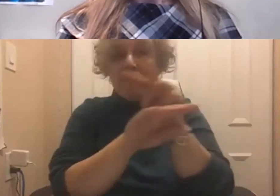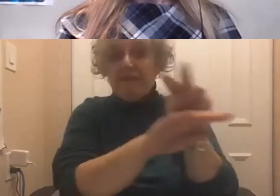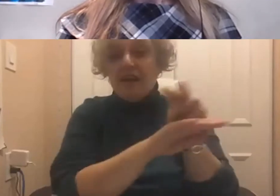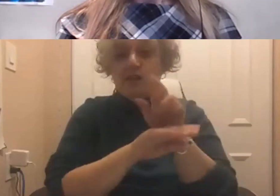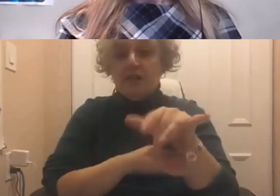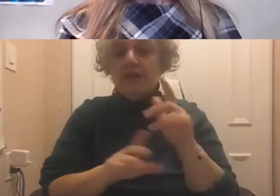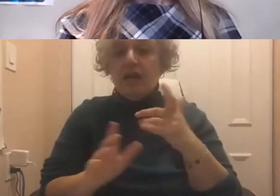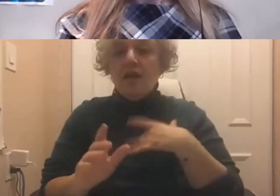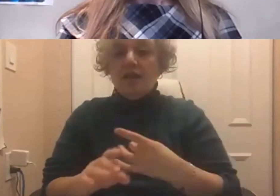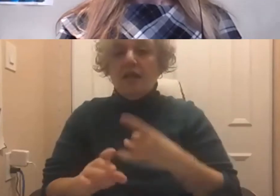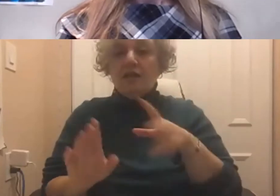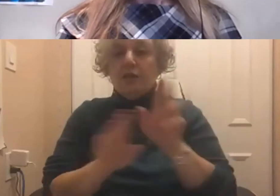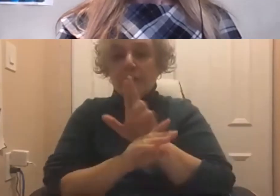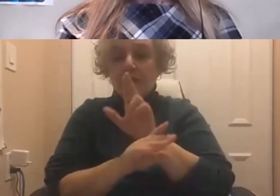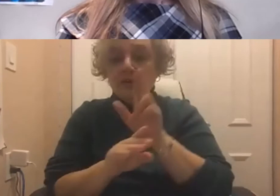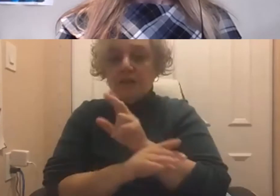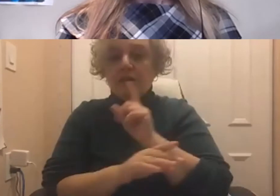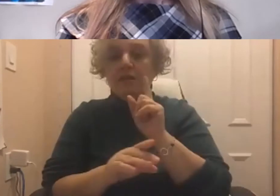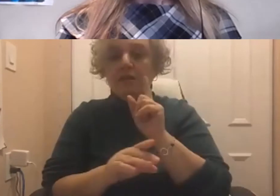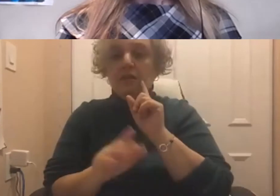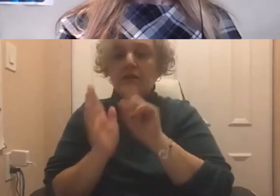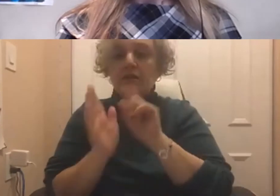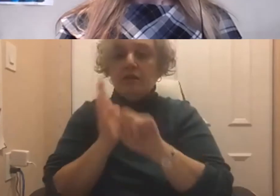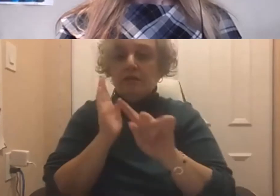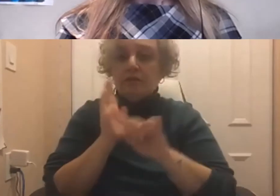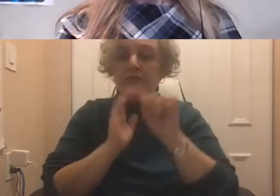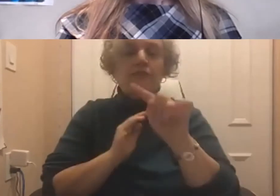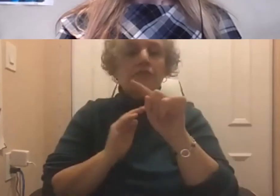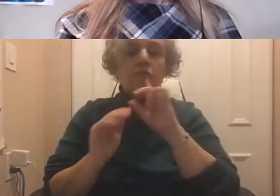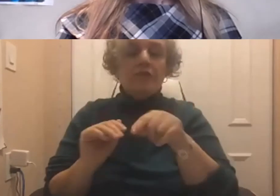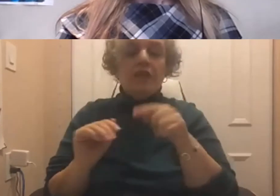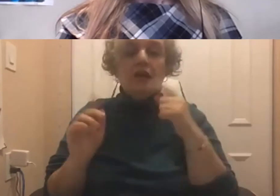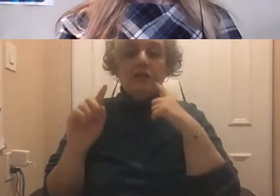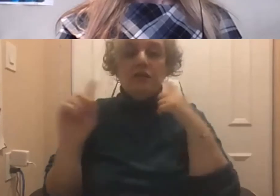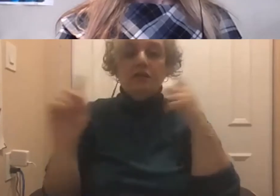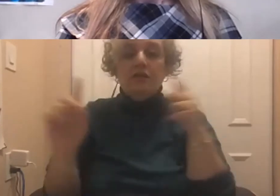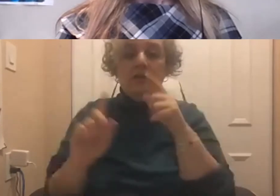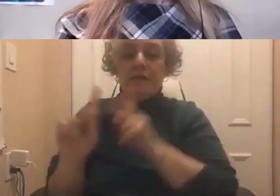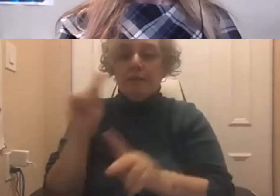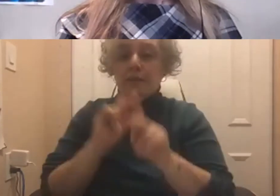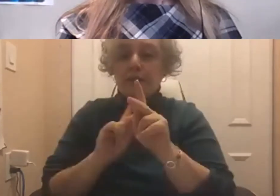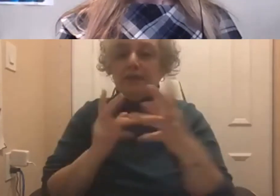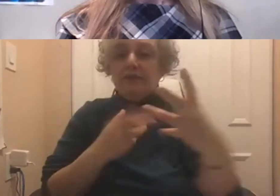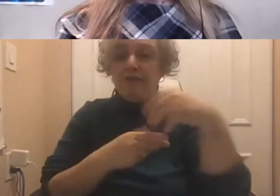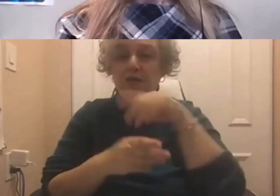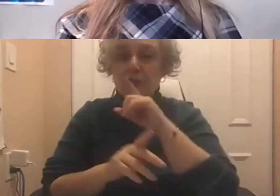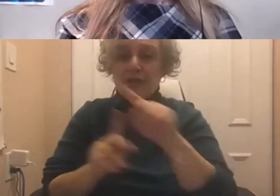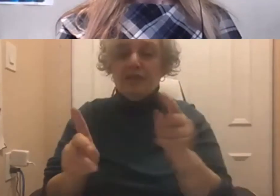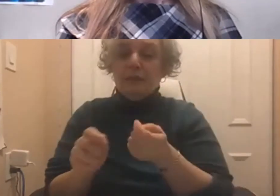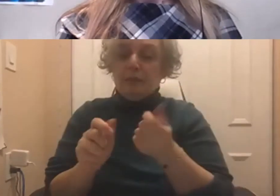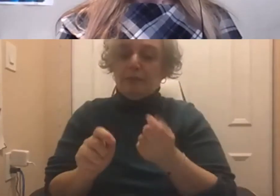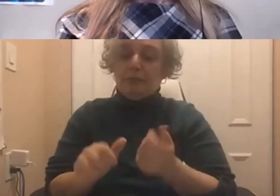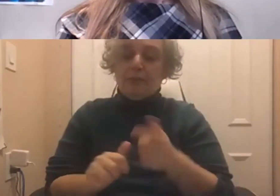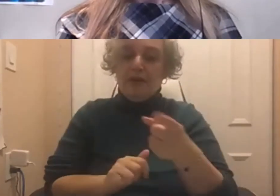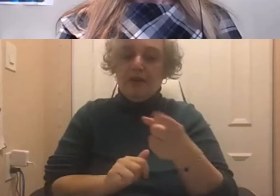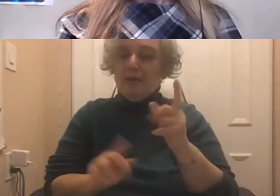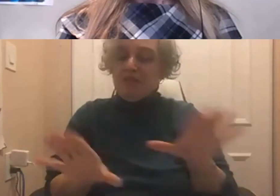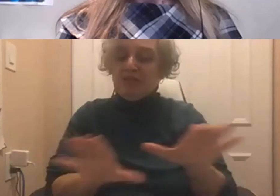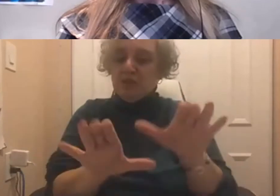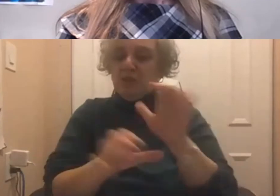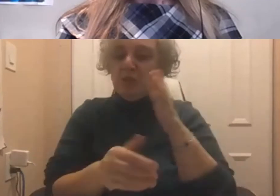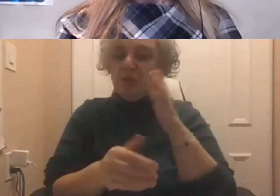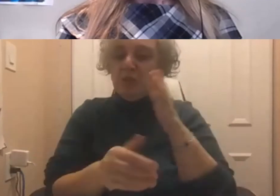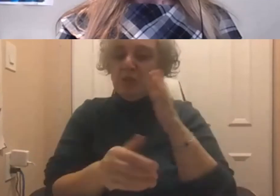to screen out less productive people when they don't apply a difference